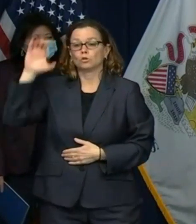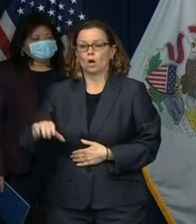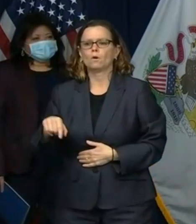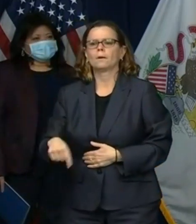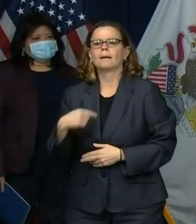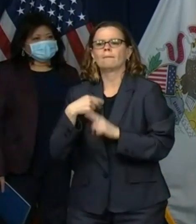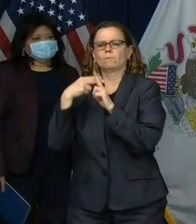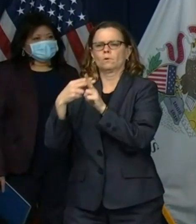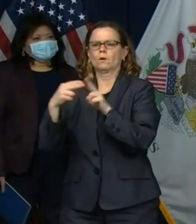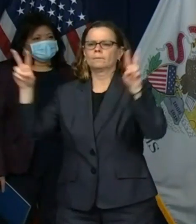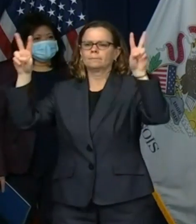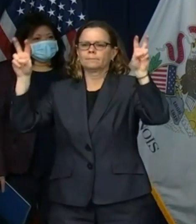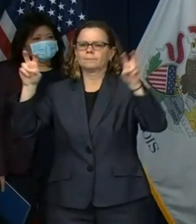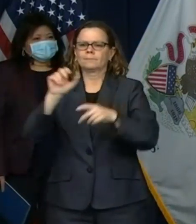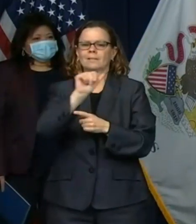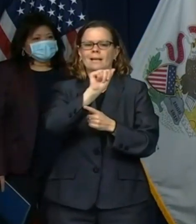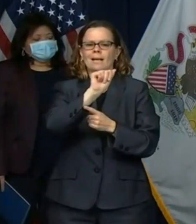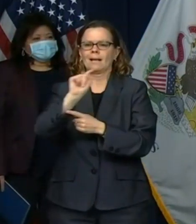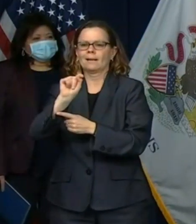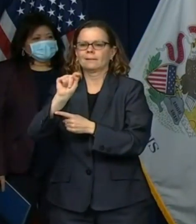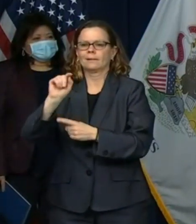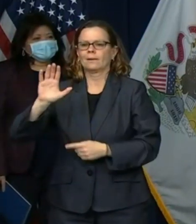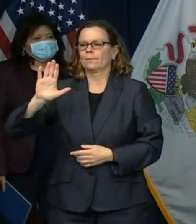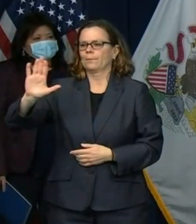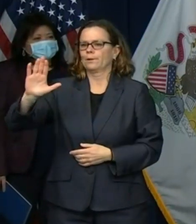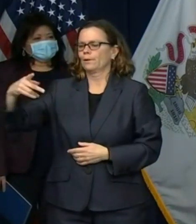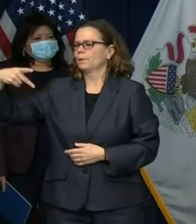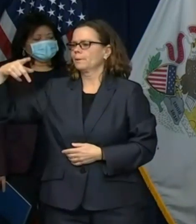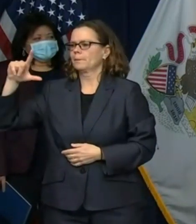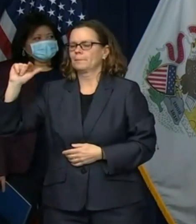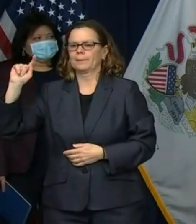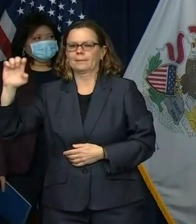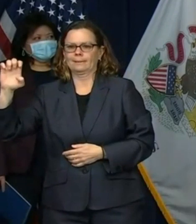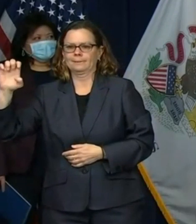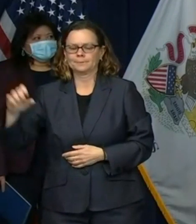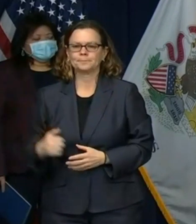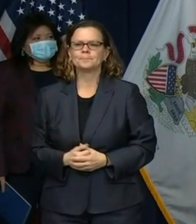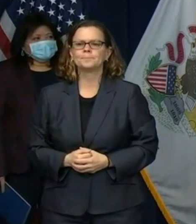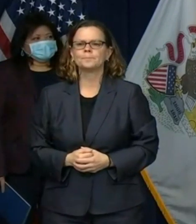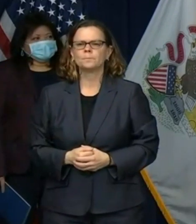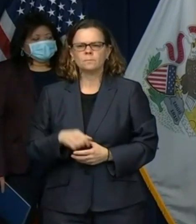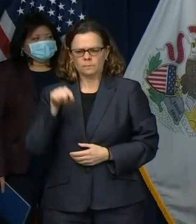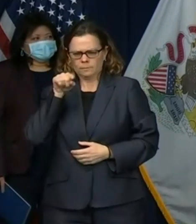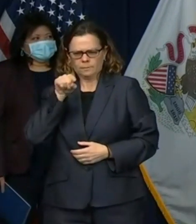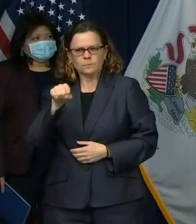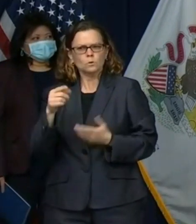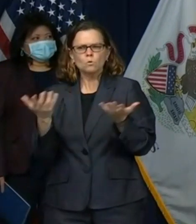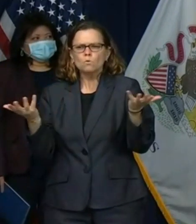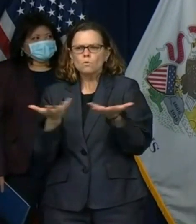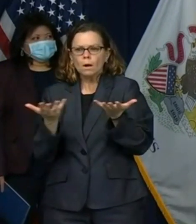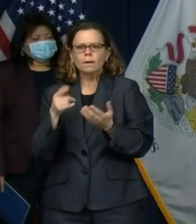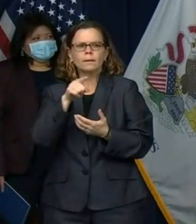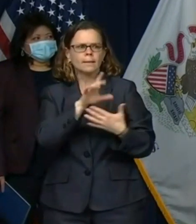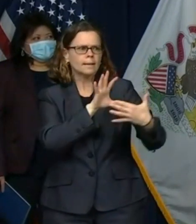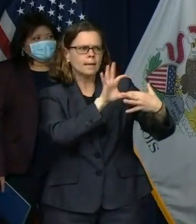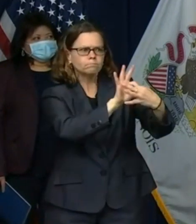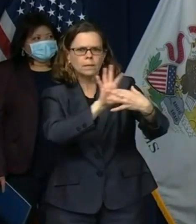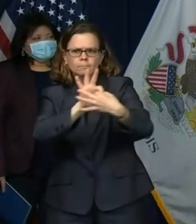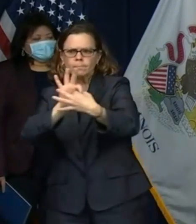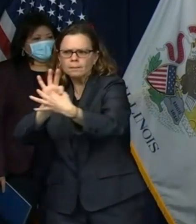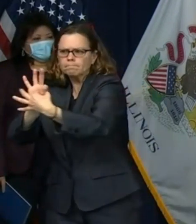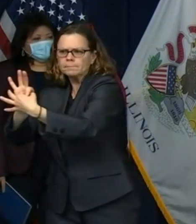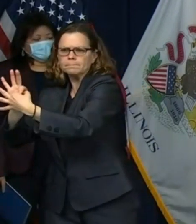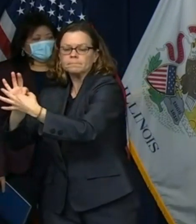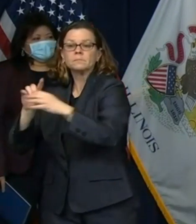and 20 health care providers to advance their two-part mission serving free meals to medical